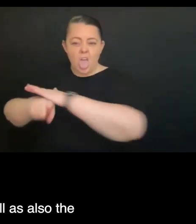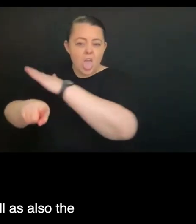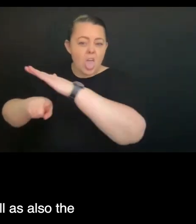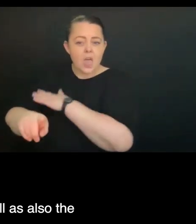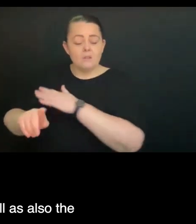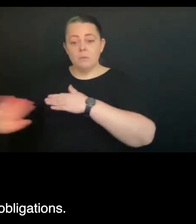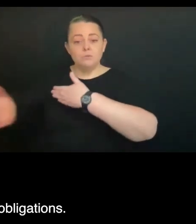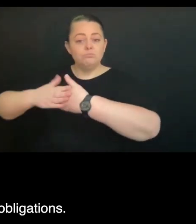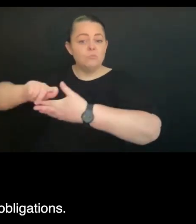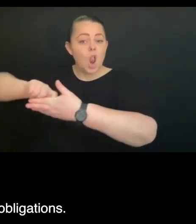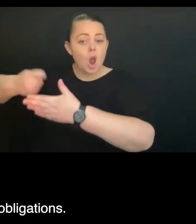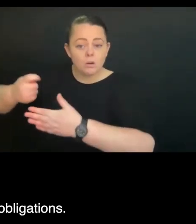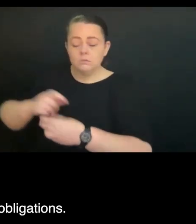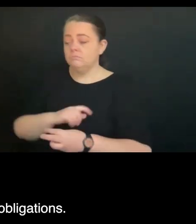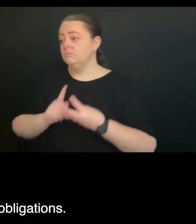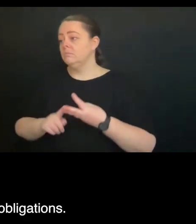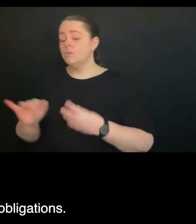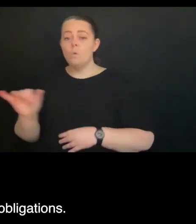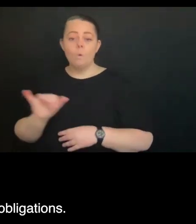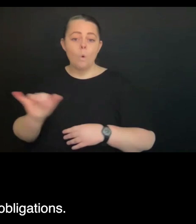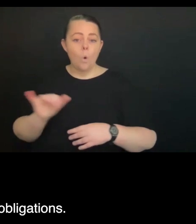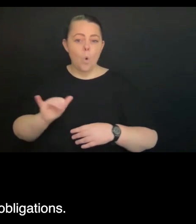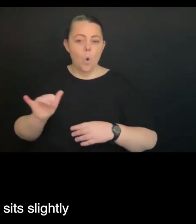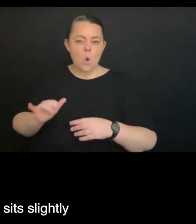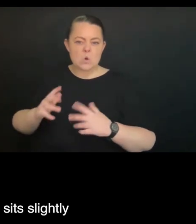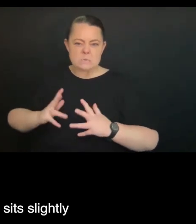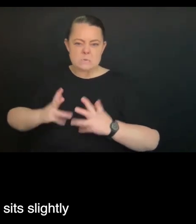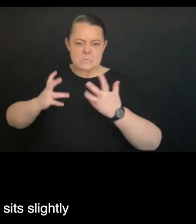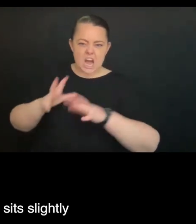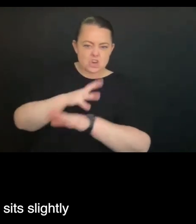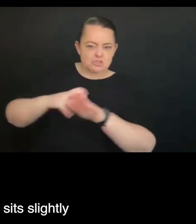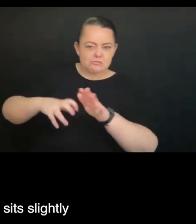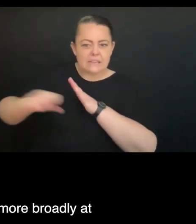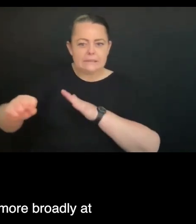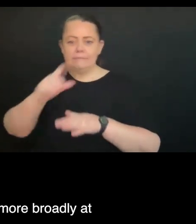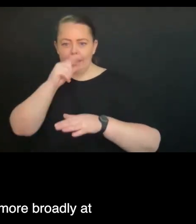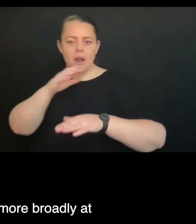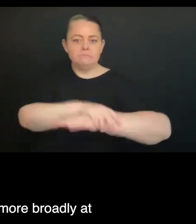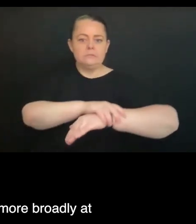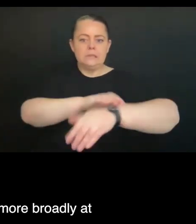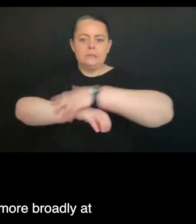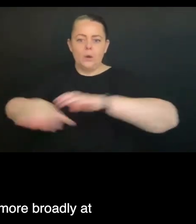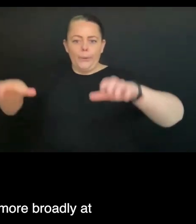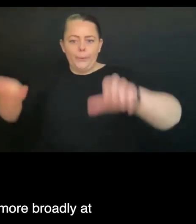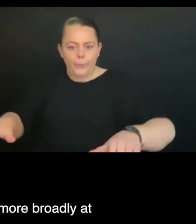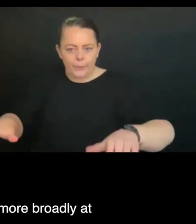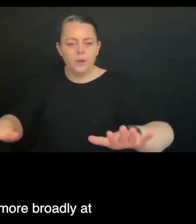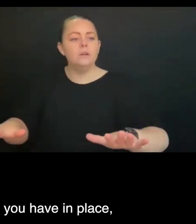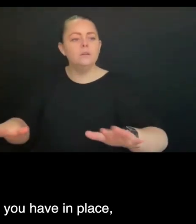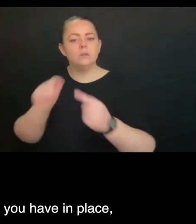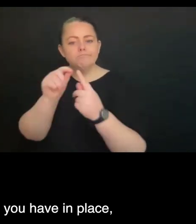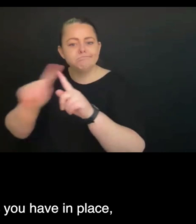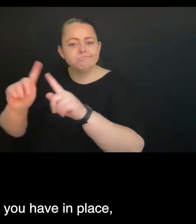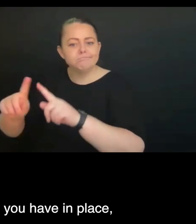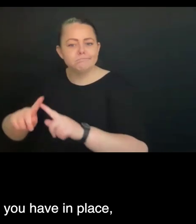also the serious incident response obligations. I think the quality standards sits slightly separate to that. And it's looking more broadly at